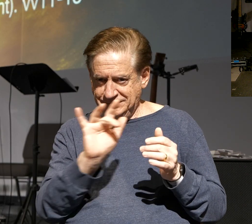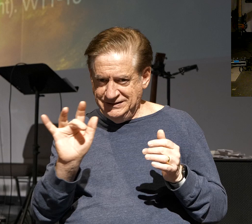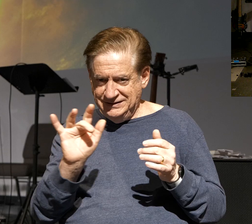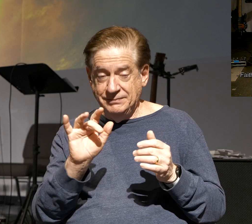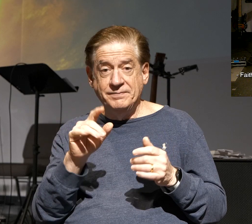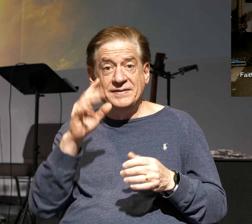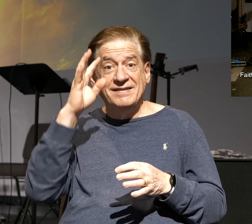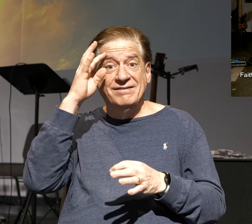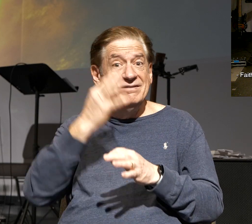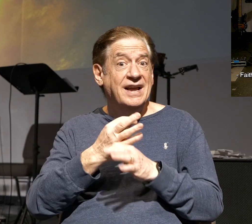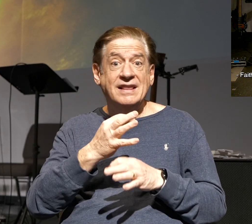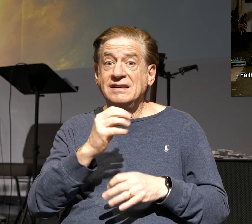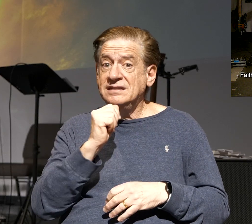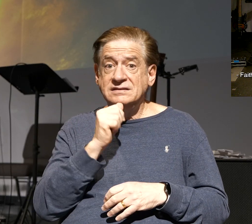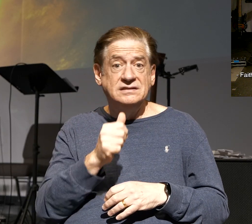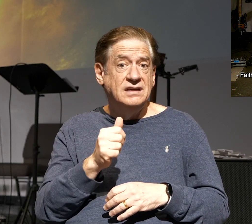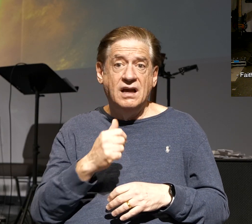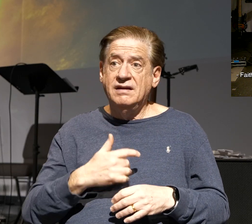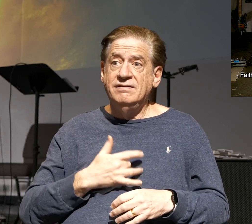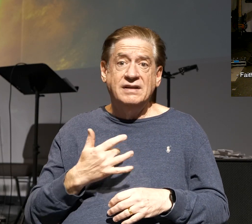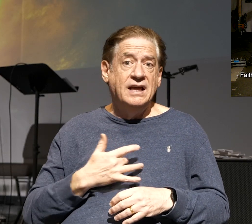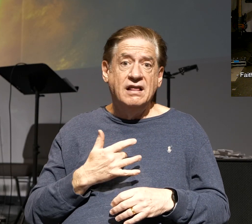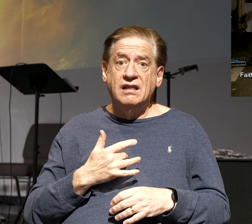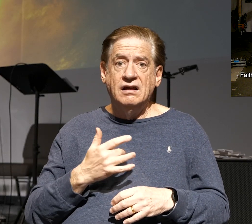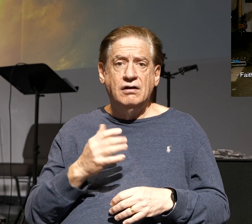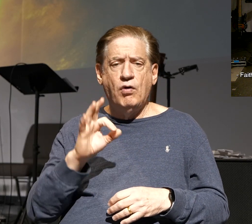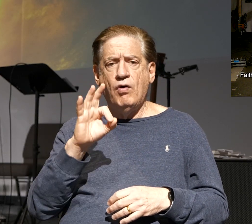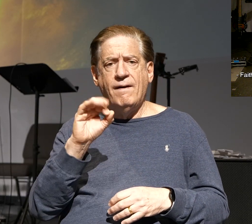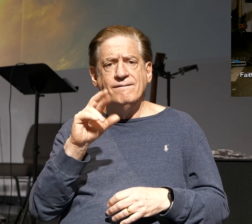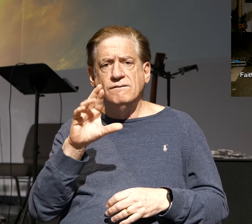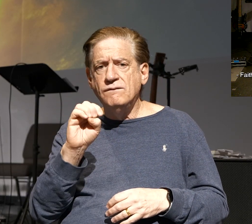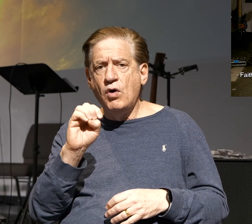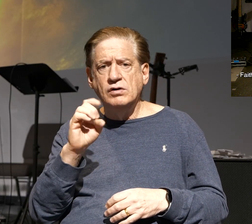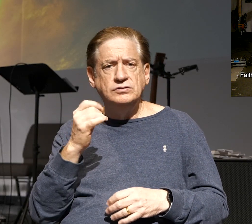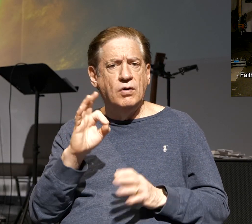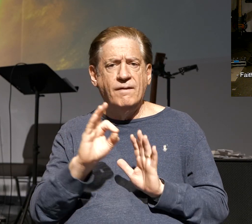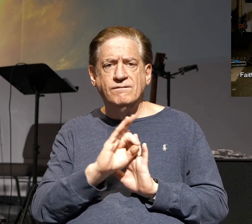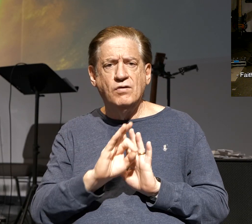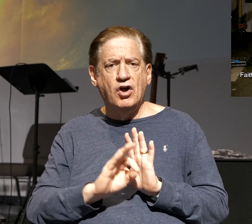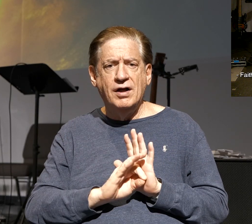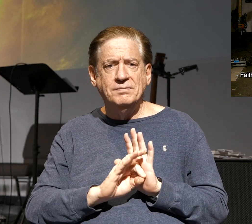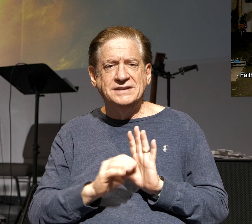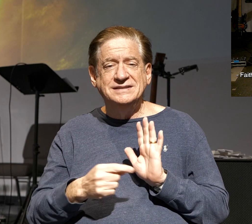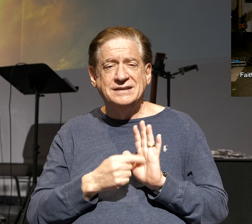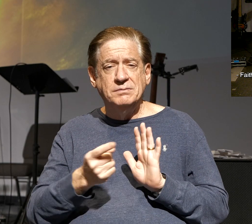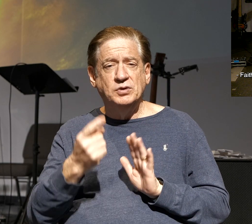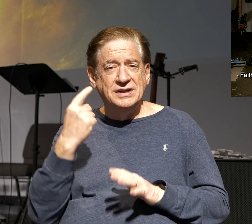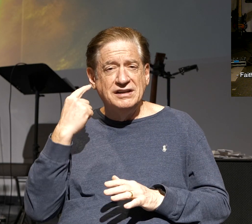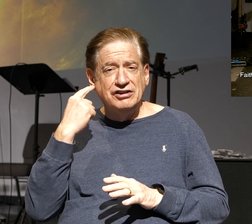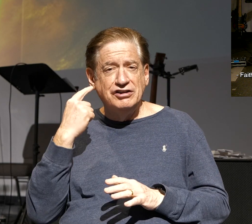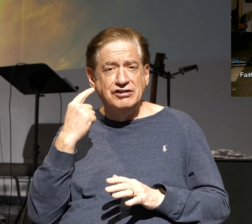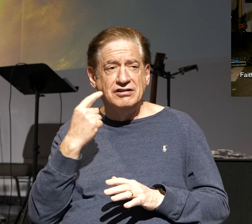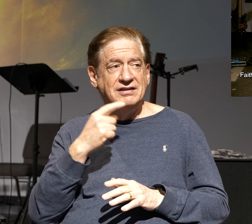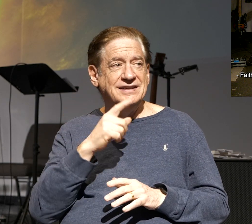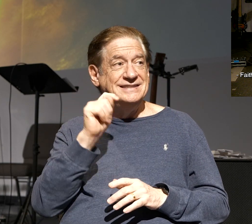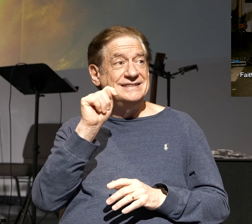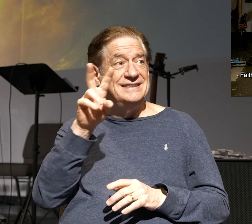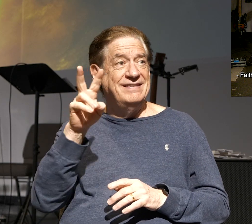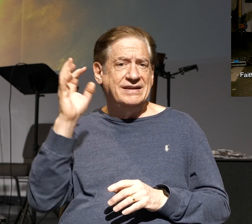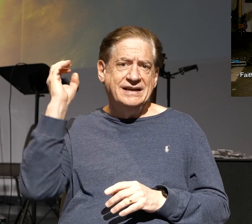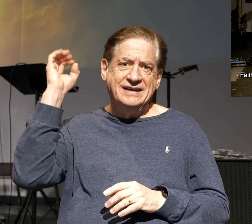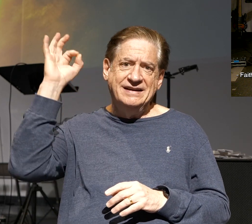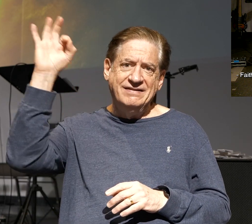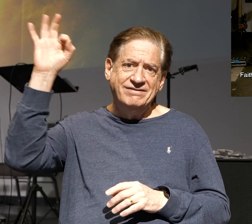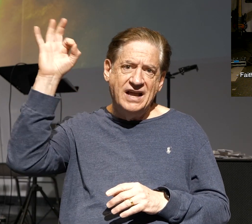a feeling, a force, or a formula. Sometimes you hear it taught by TV evangelists like it's one of